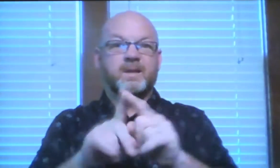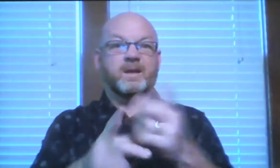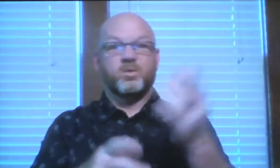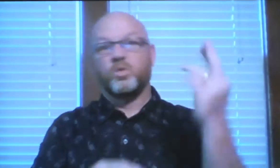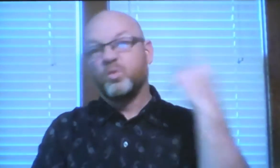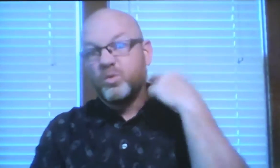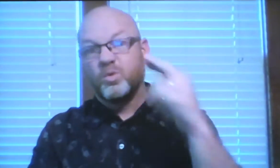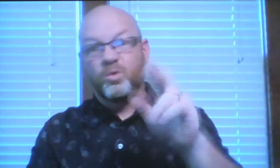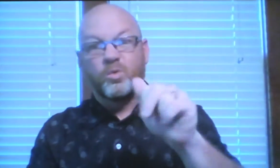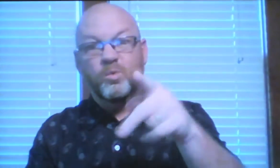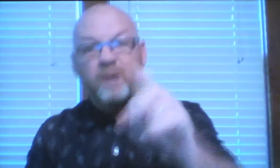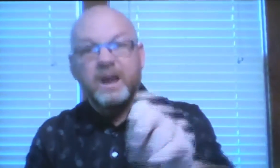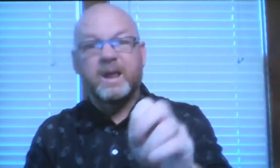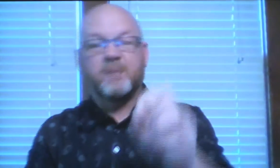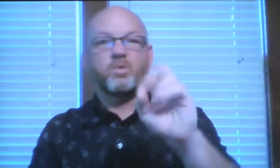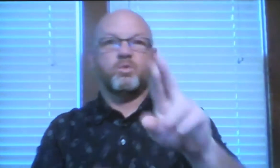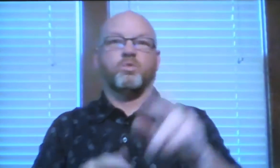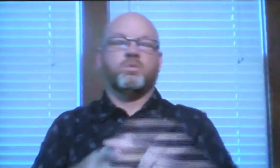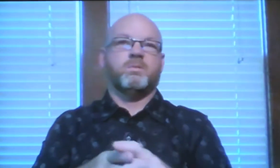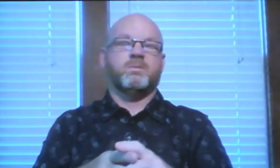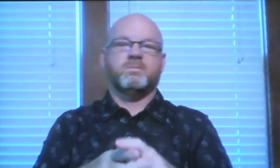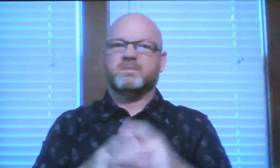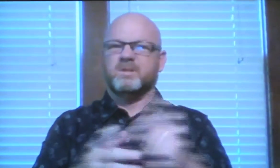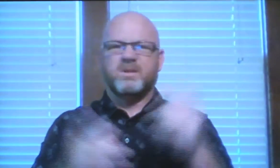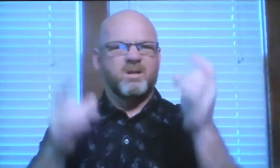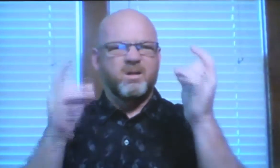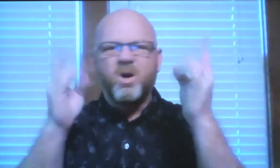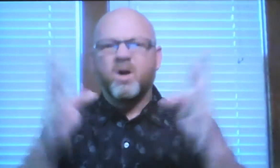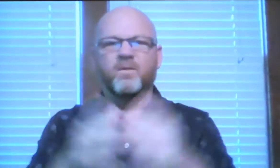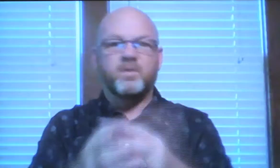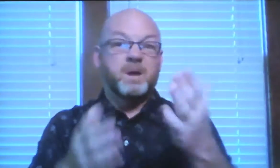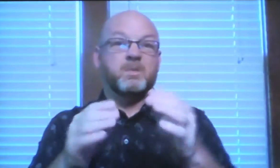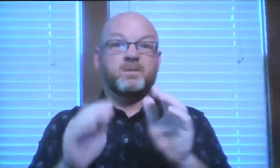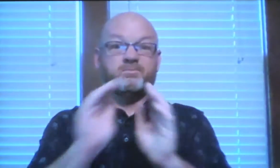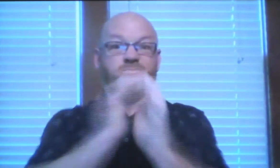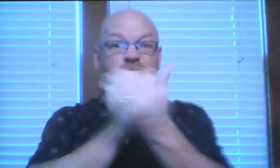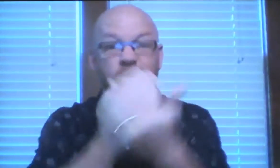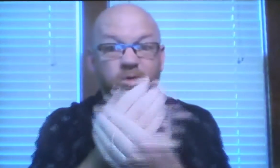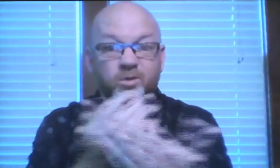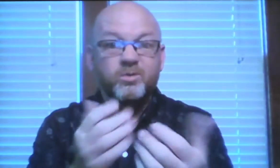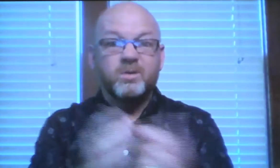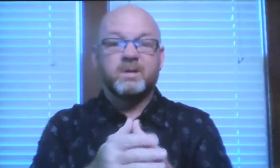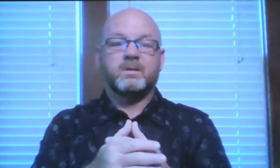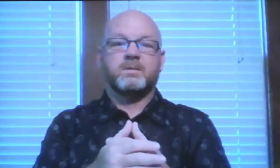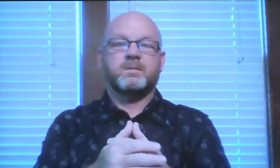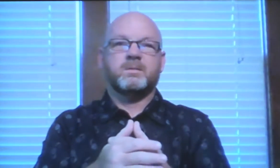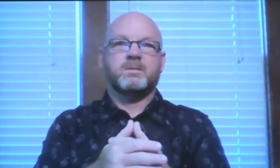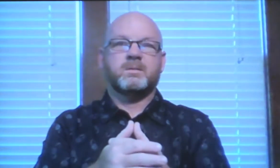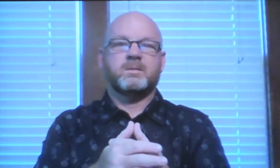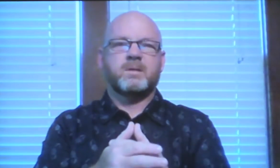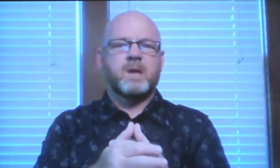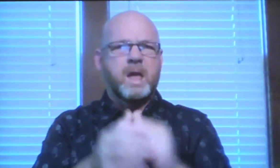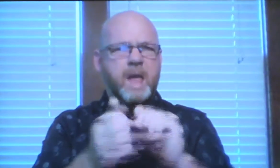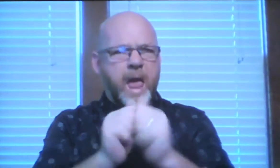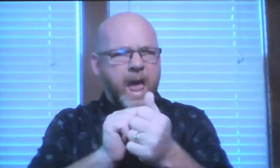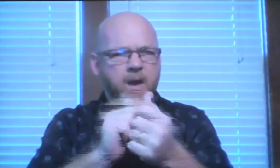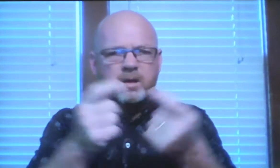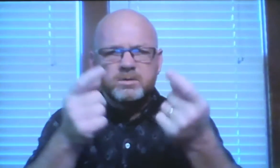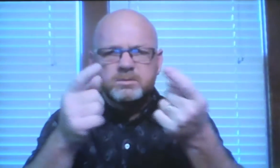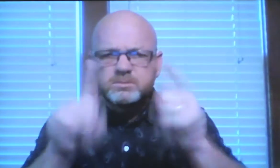get involved in worse things and awful things and maybe I get involved